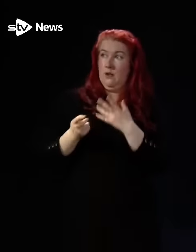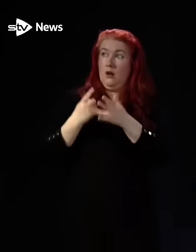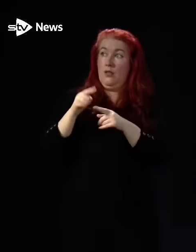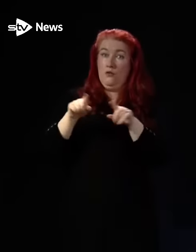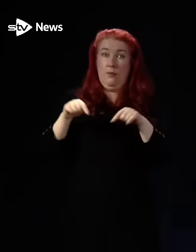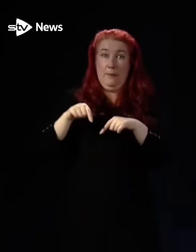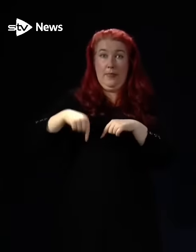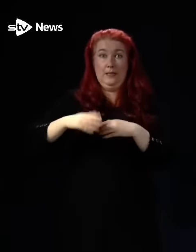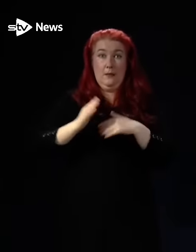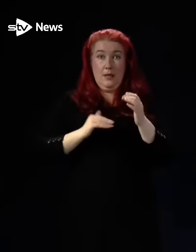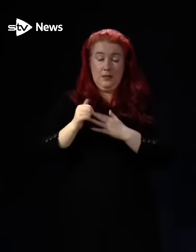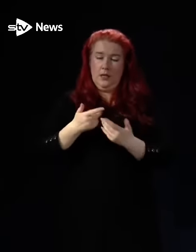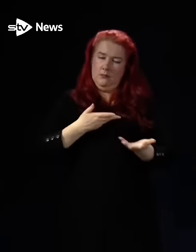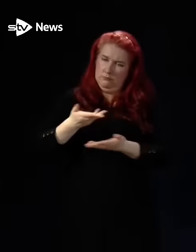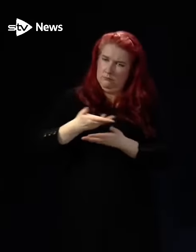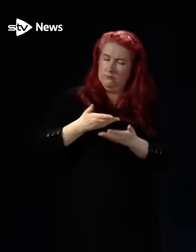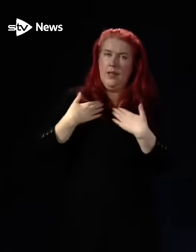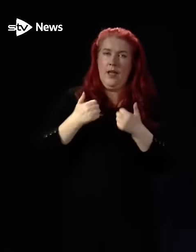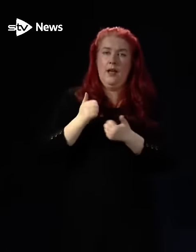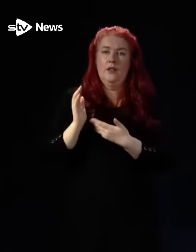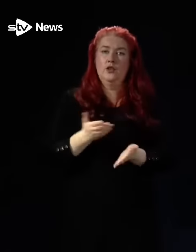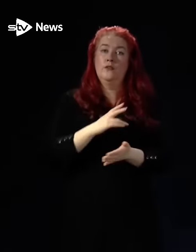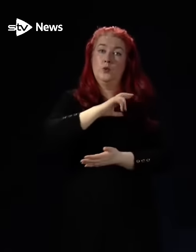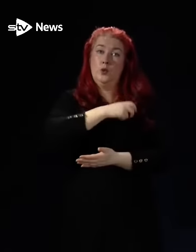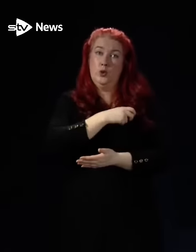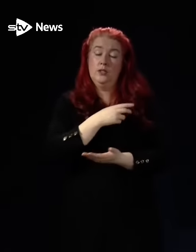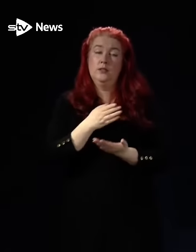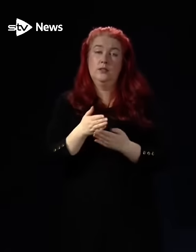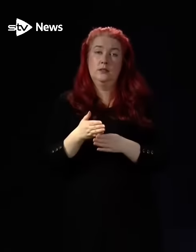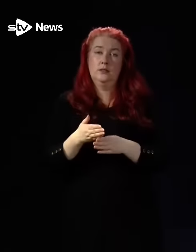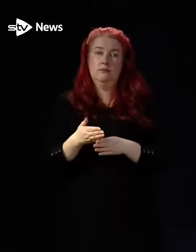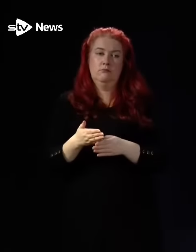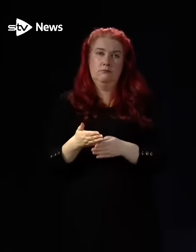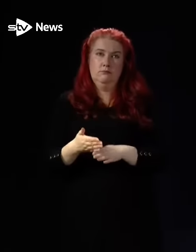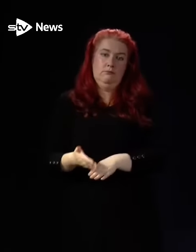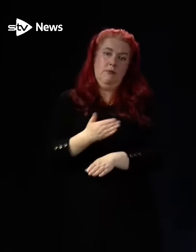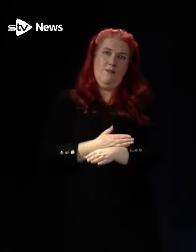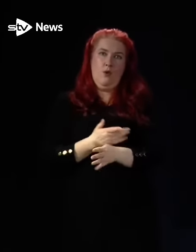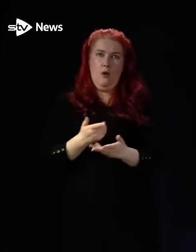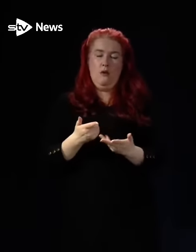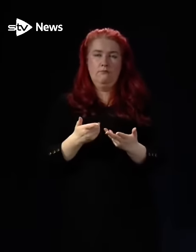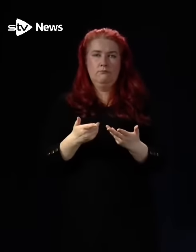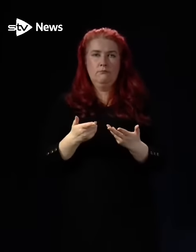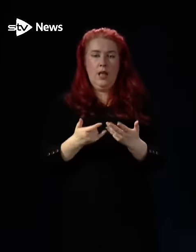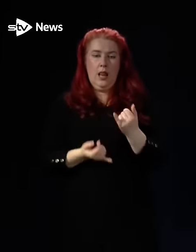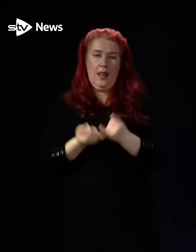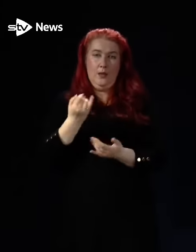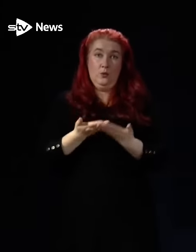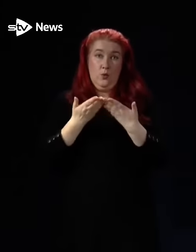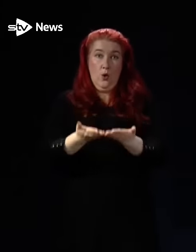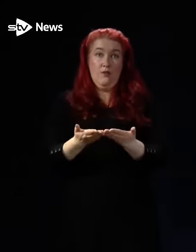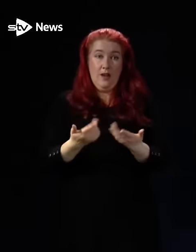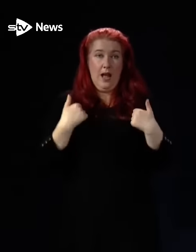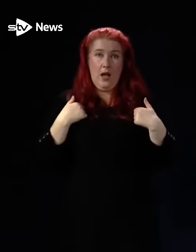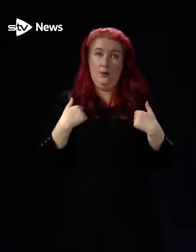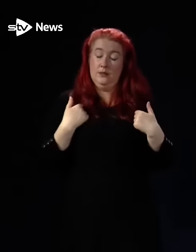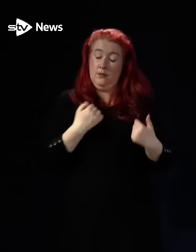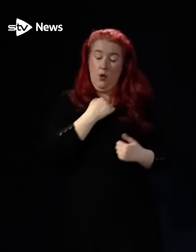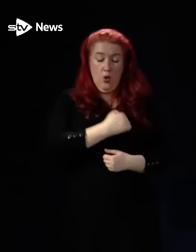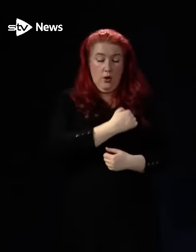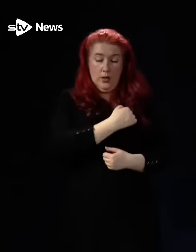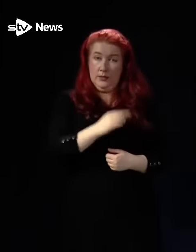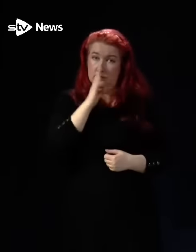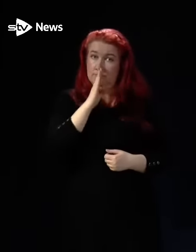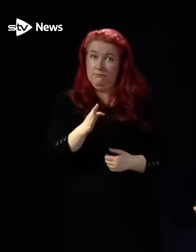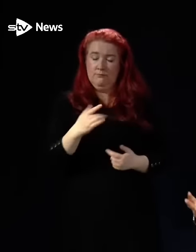with health service unions before the latest final offer was made and was very frank with